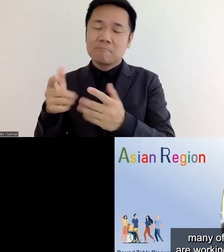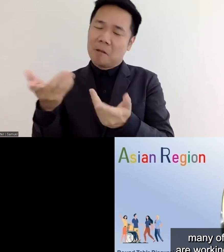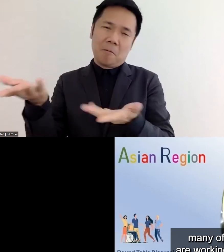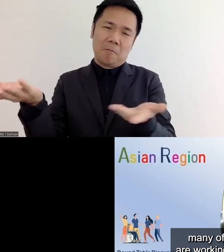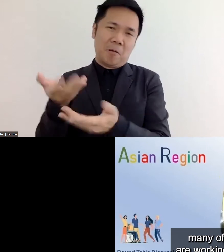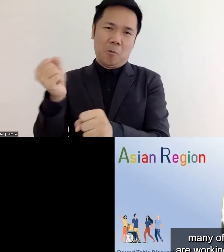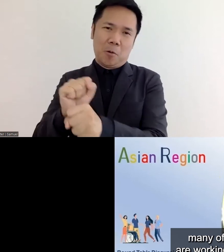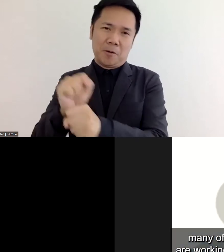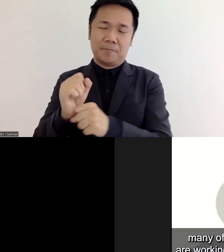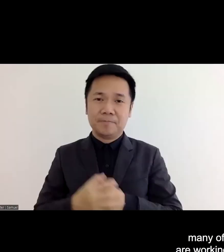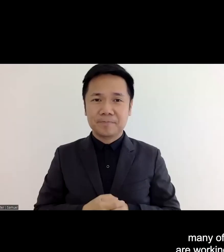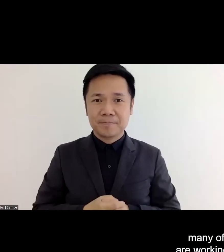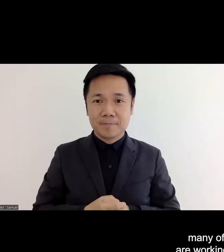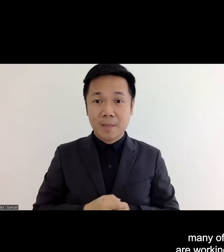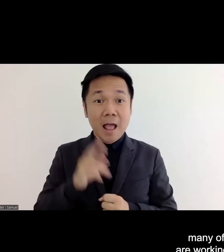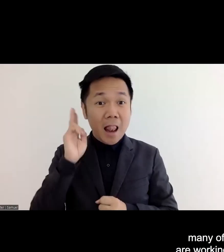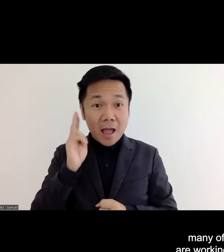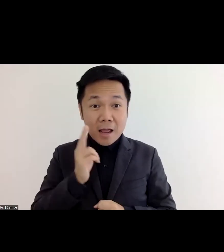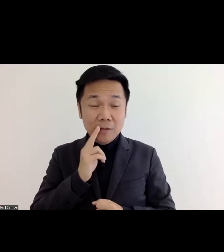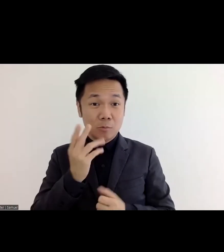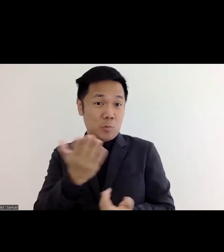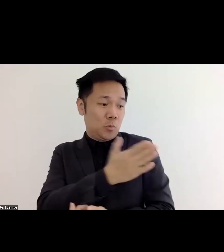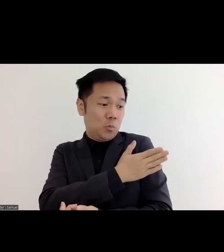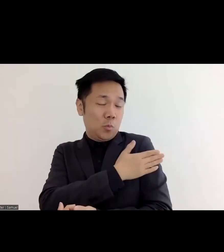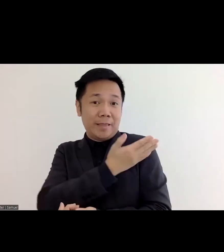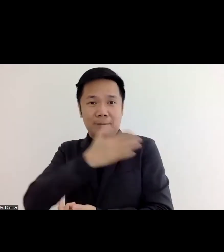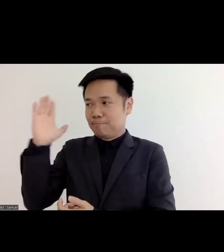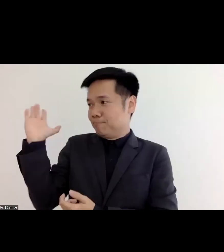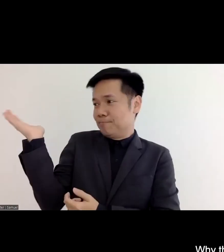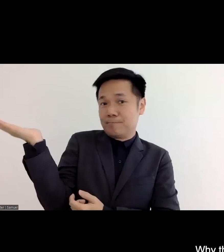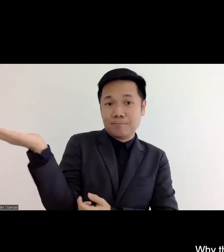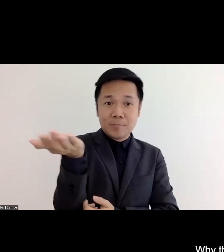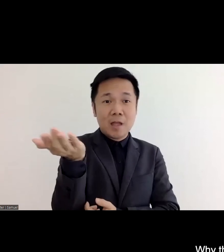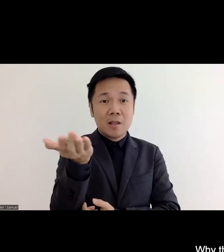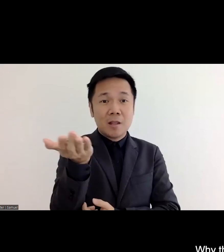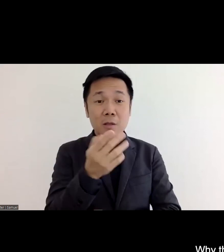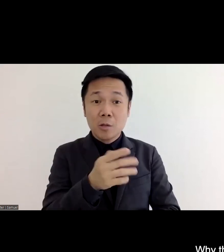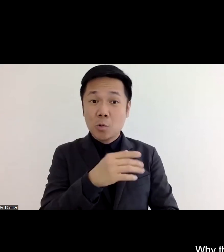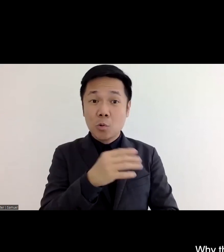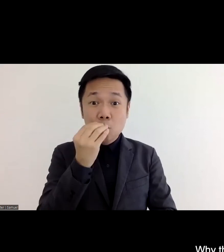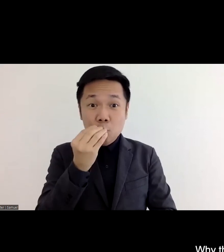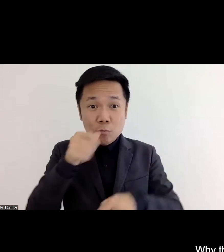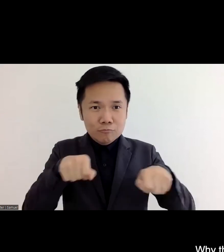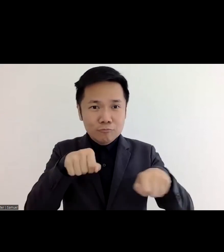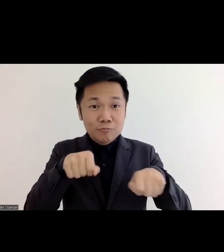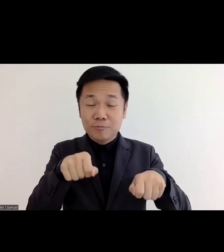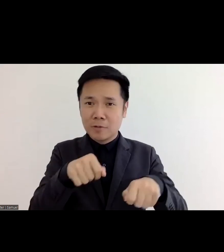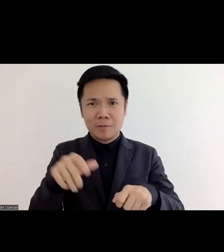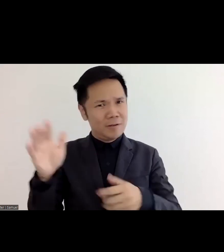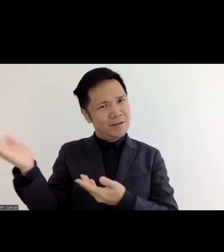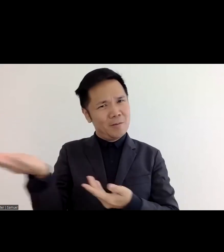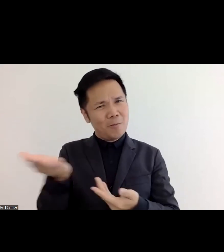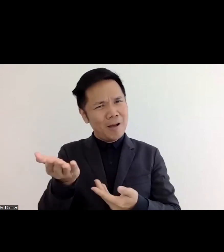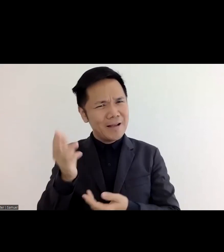deaf person are working in a restaurant as a waiter big why they did get this job because